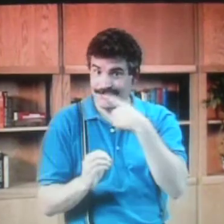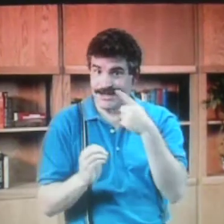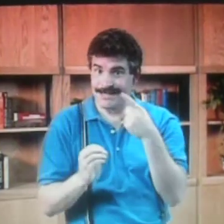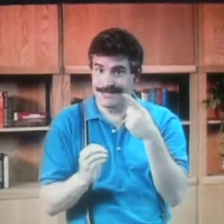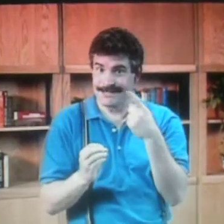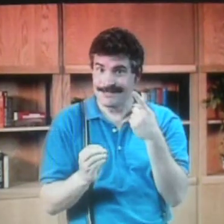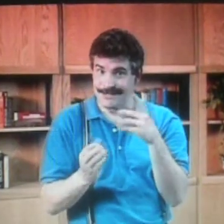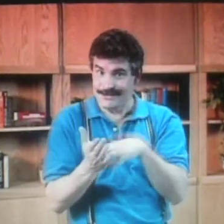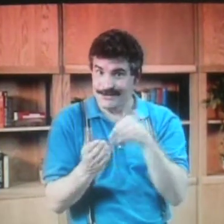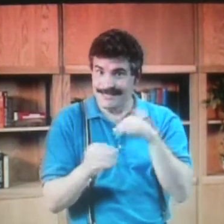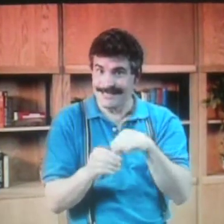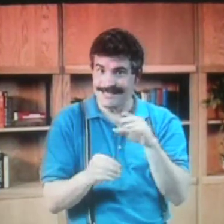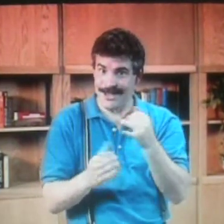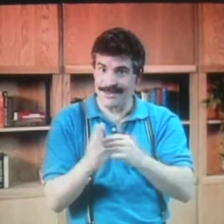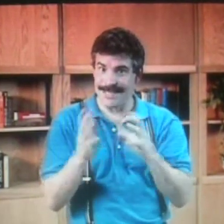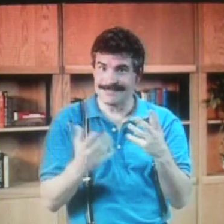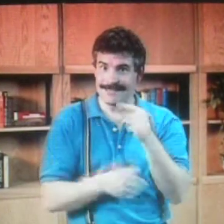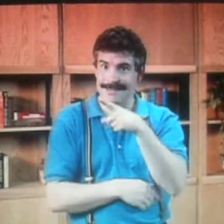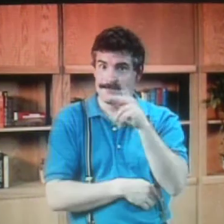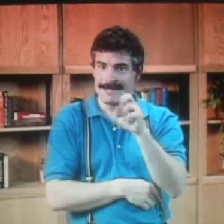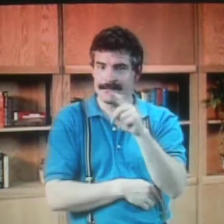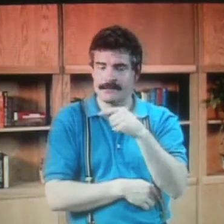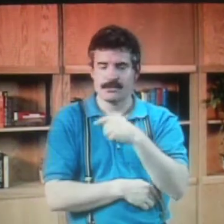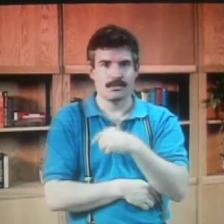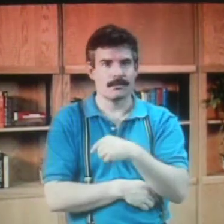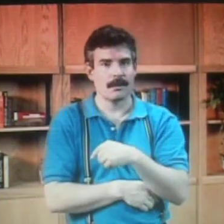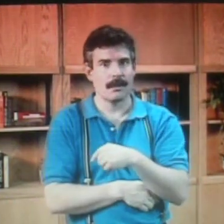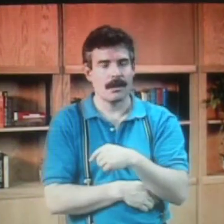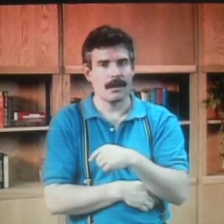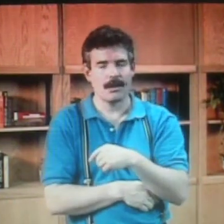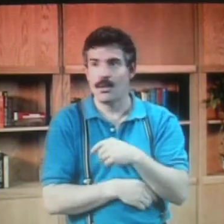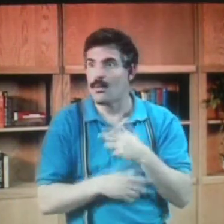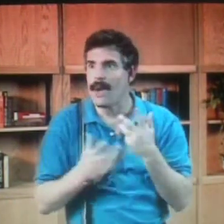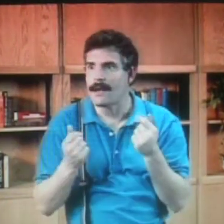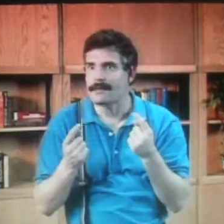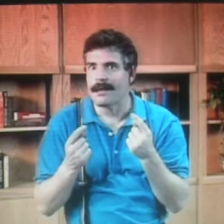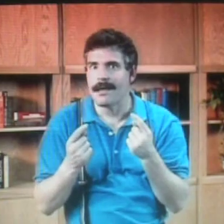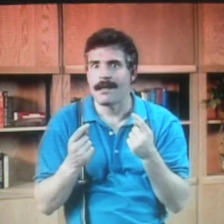You can teach hearing students about art. What?